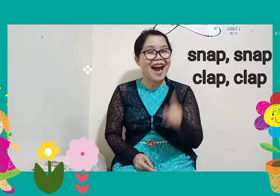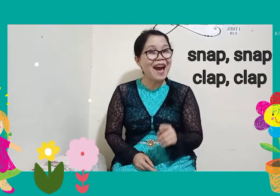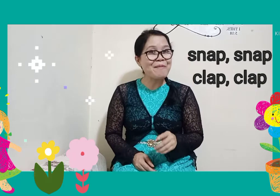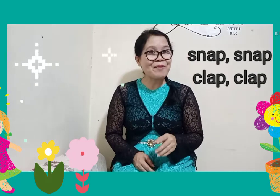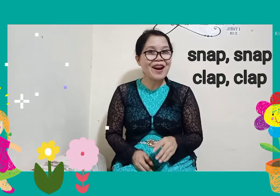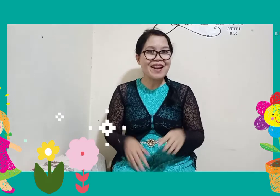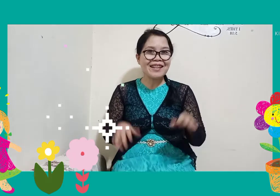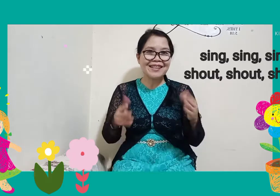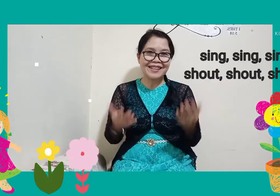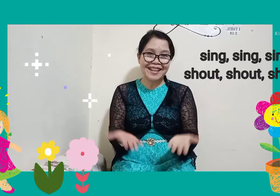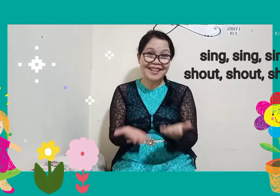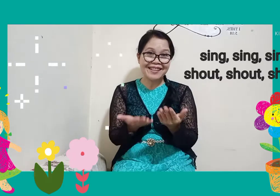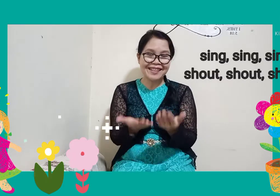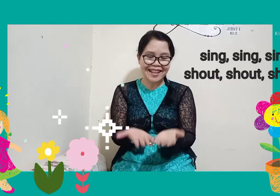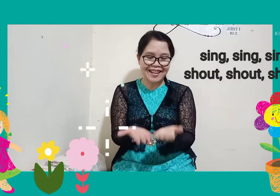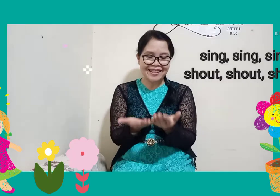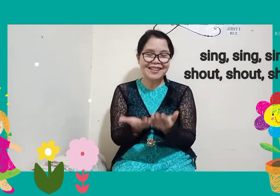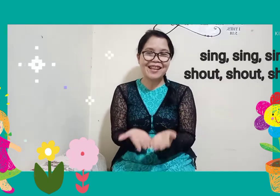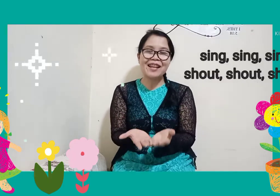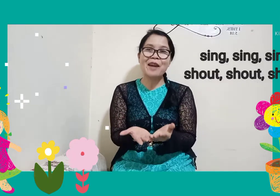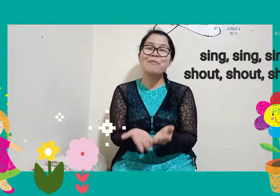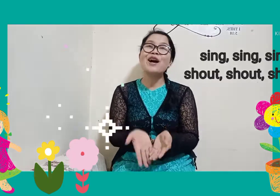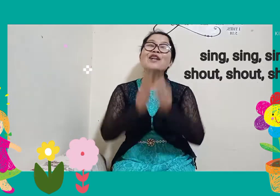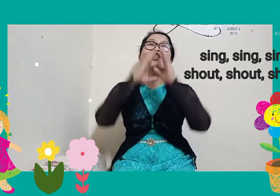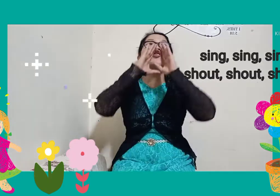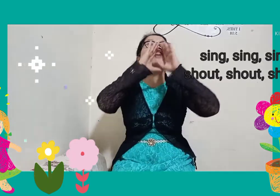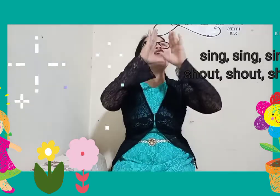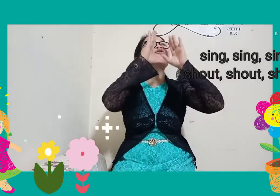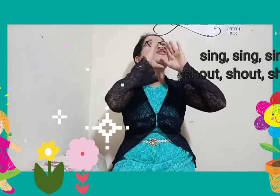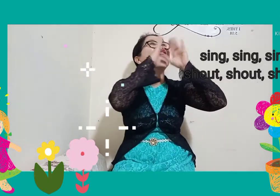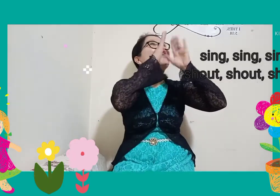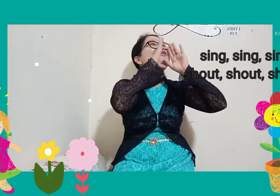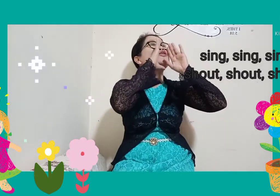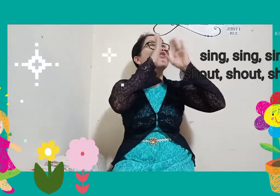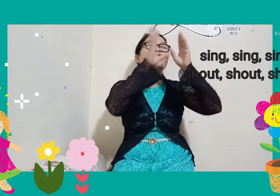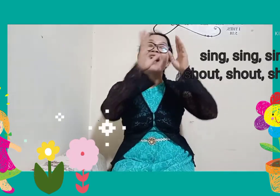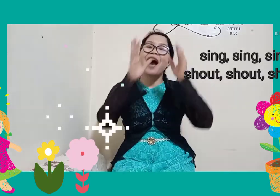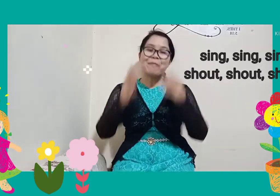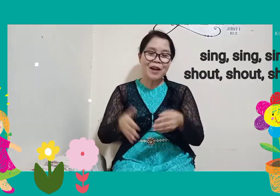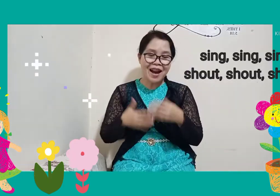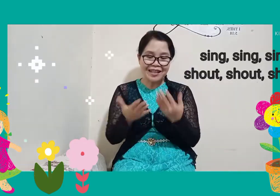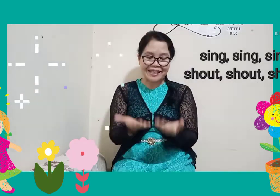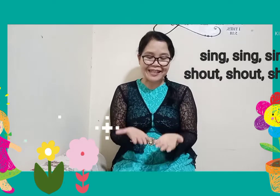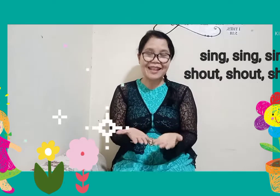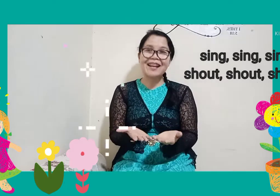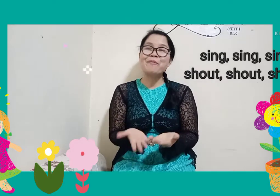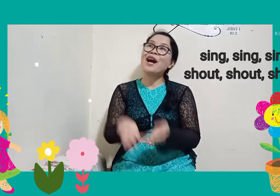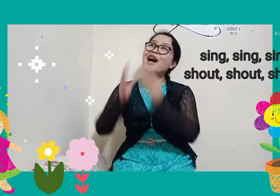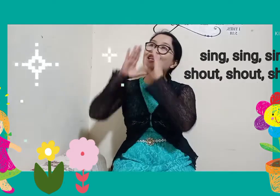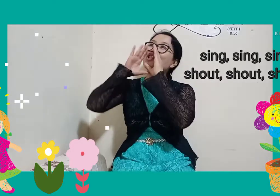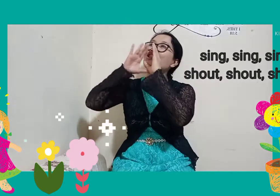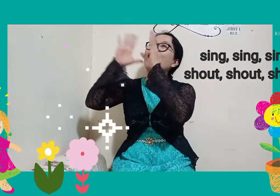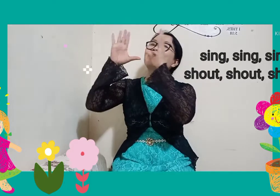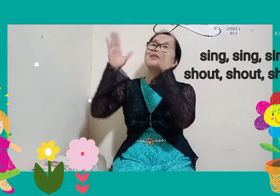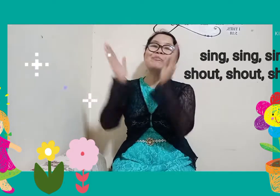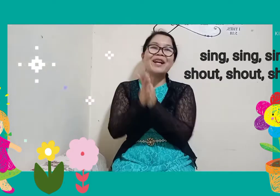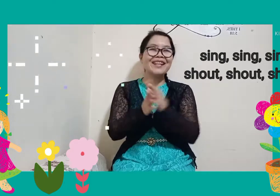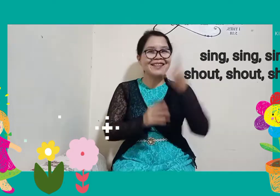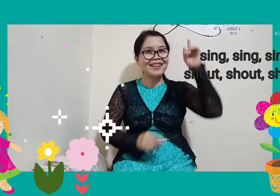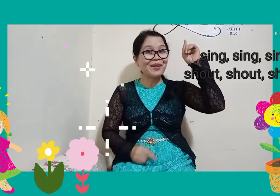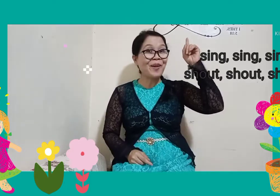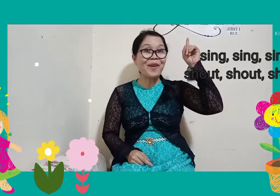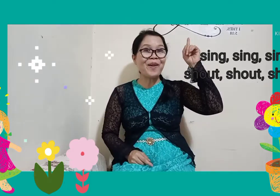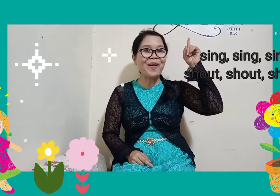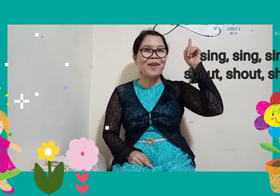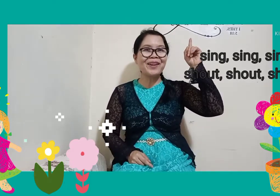I'm gonna sing sing sing I'm gonna shout shout shout I'm gonna sing I'm gonna shout and